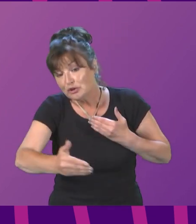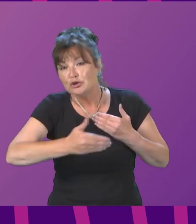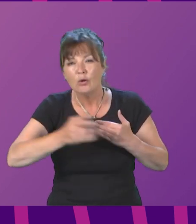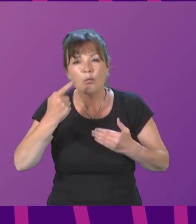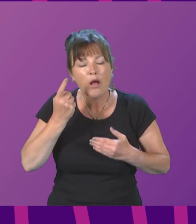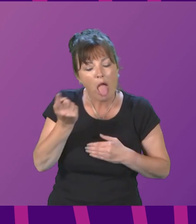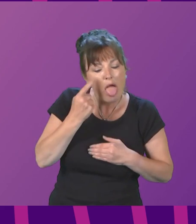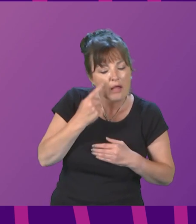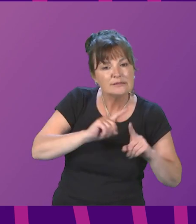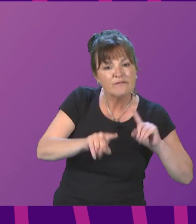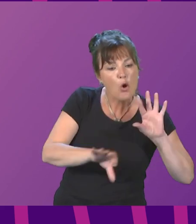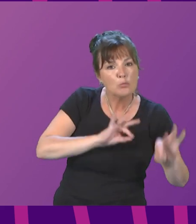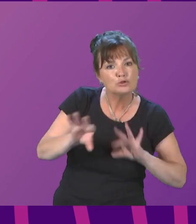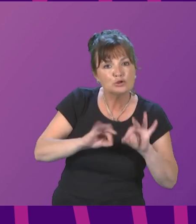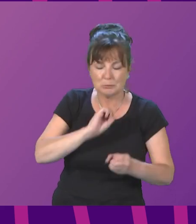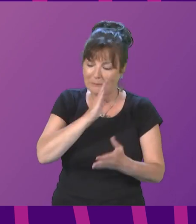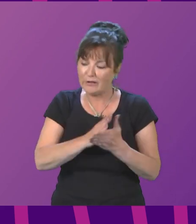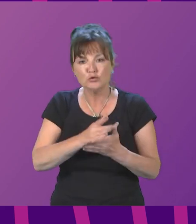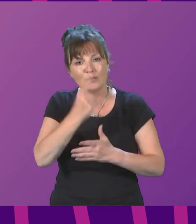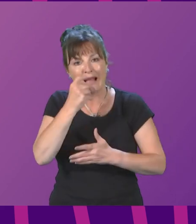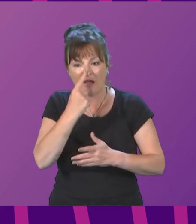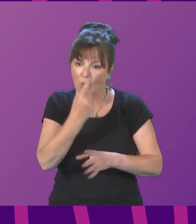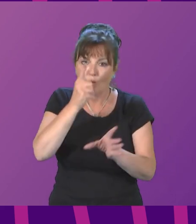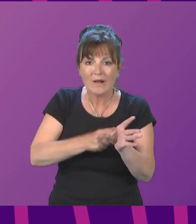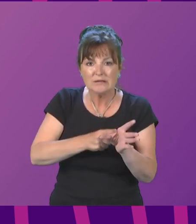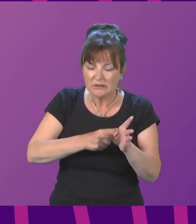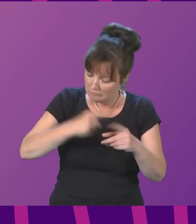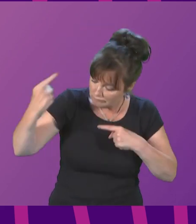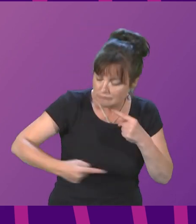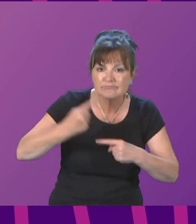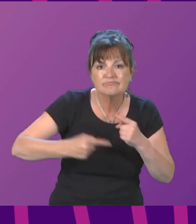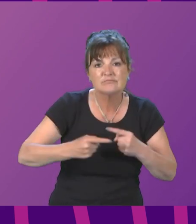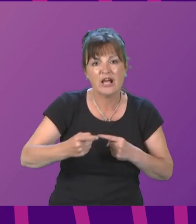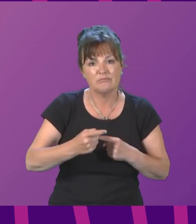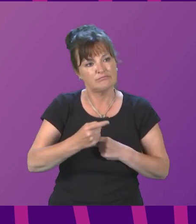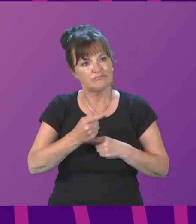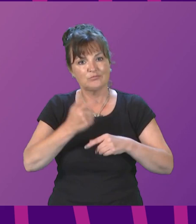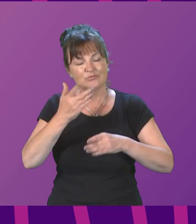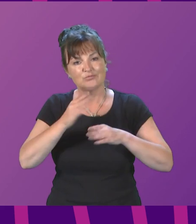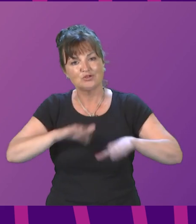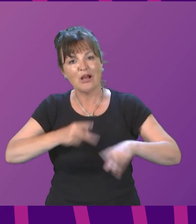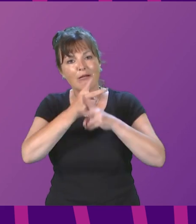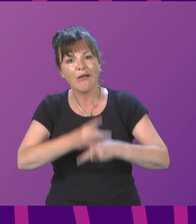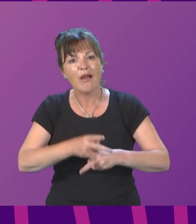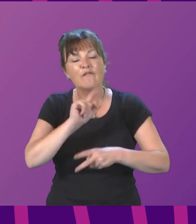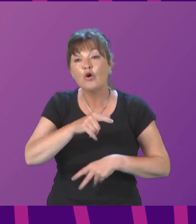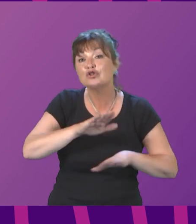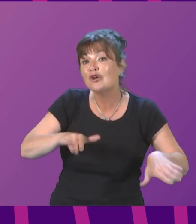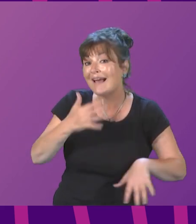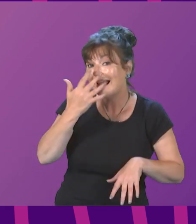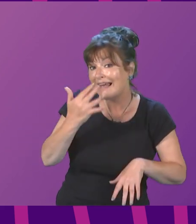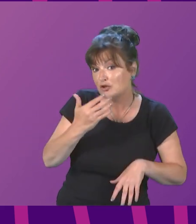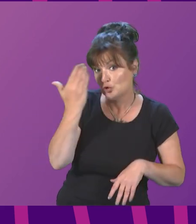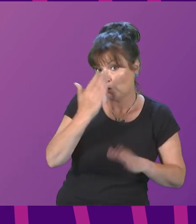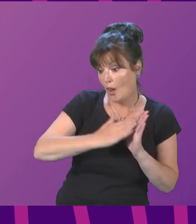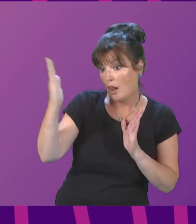options to extend year-round childcare for school-age children. Our school buildings are in the best condition that they